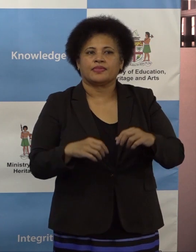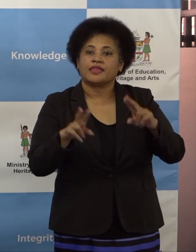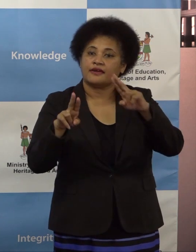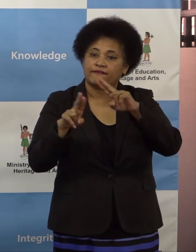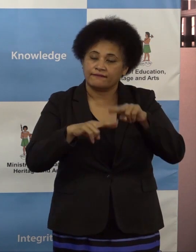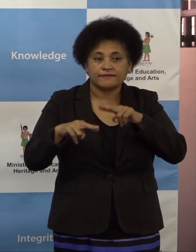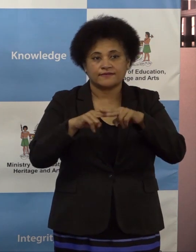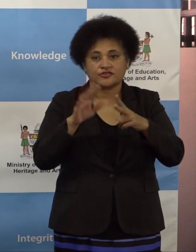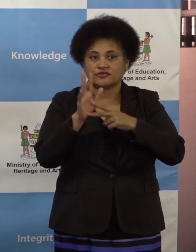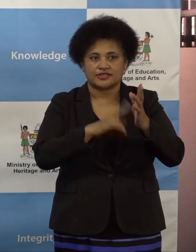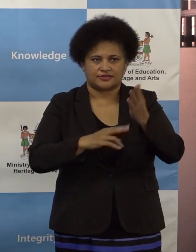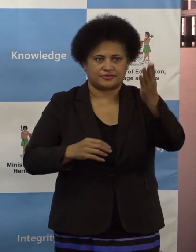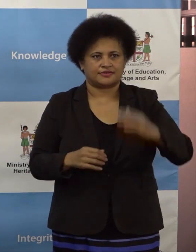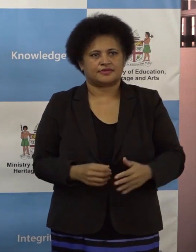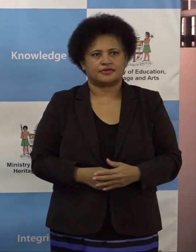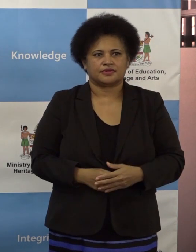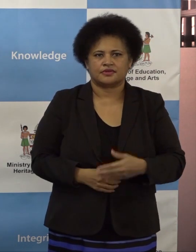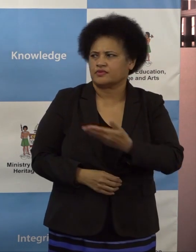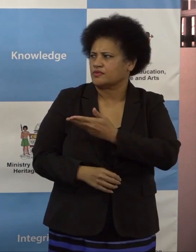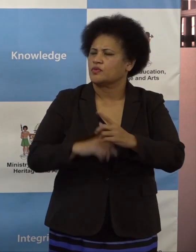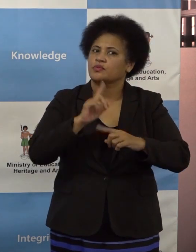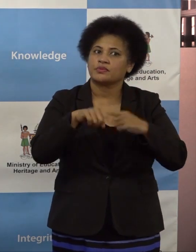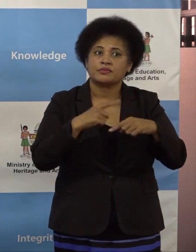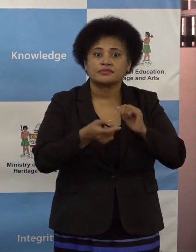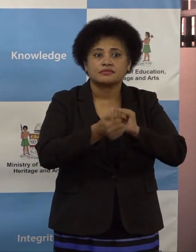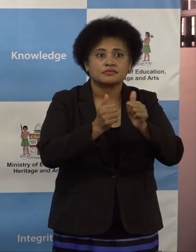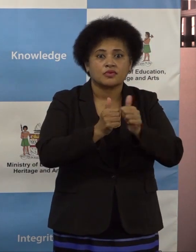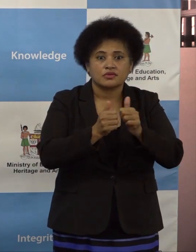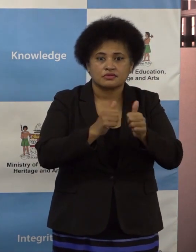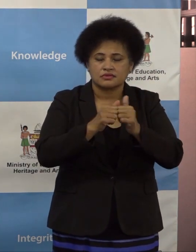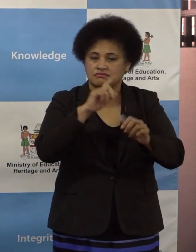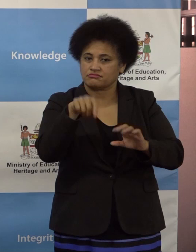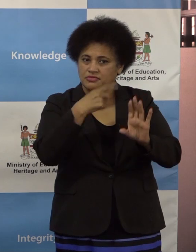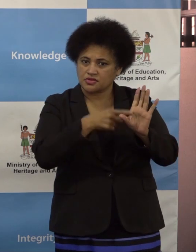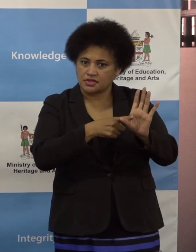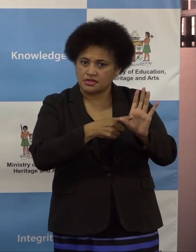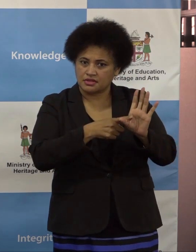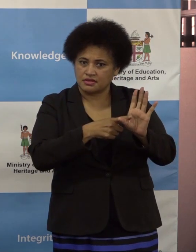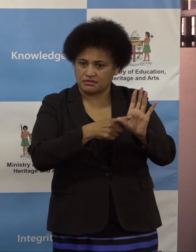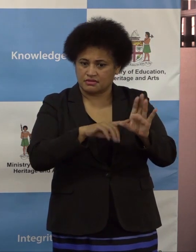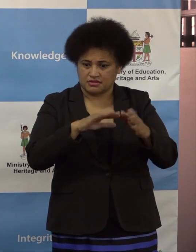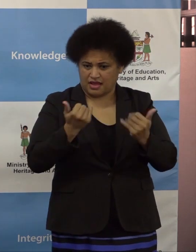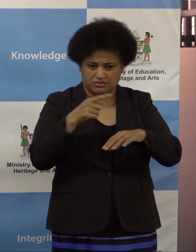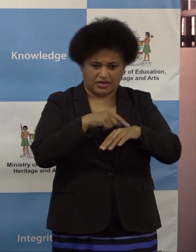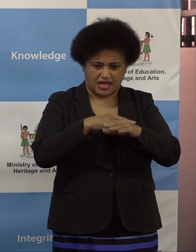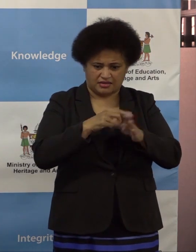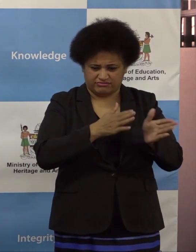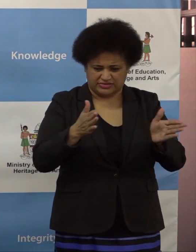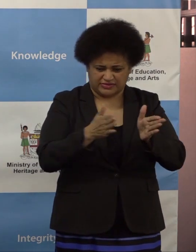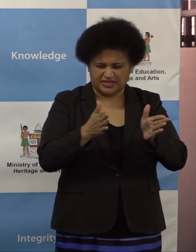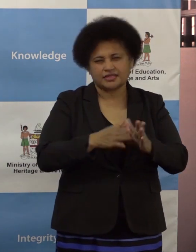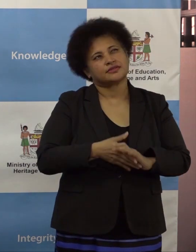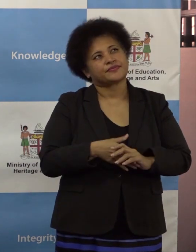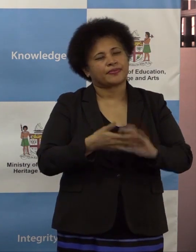Do you still plan on having sports next year considering the time limitations you may face? Sports